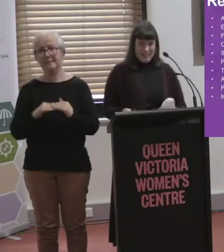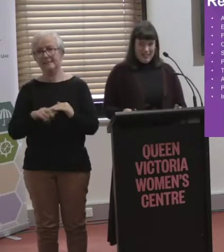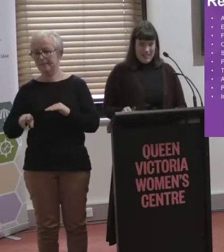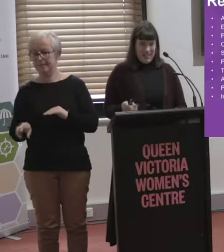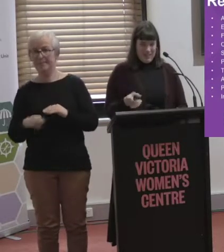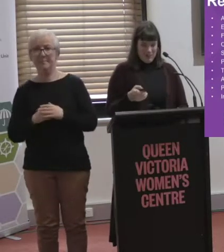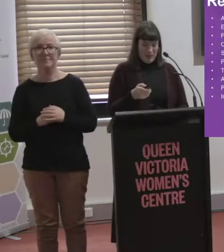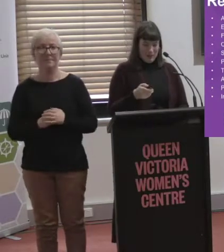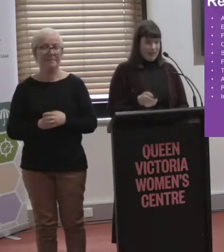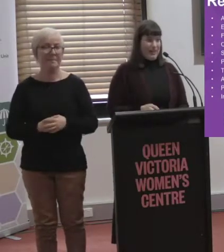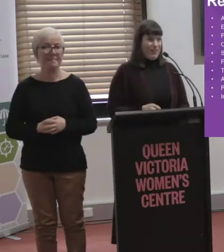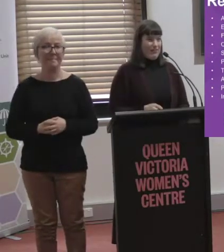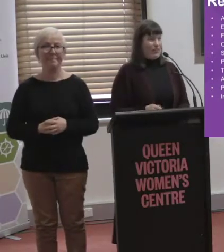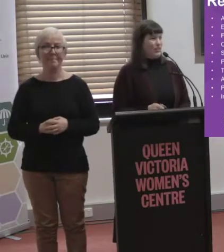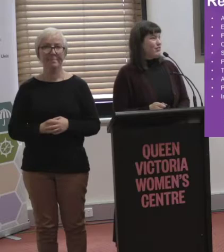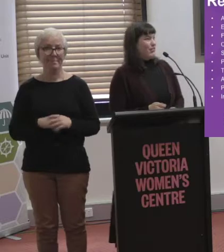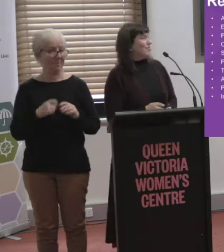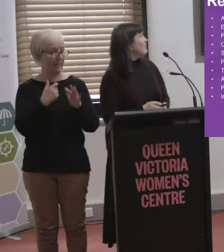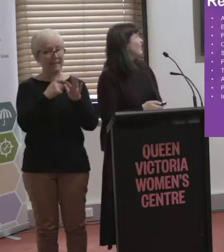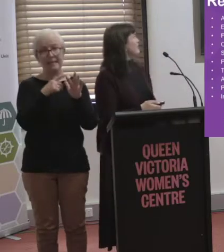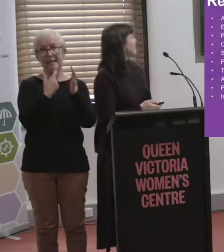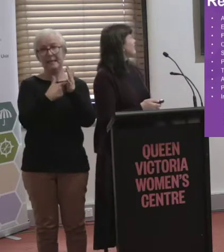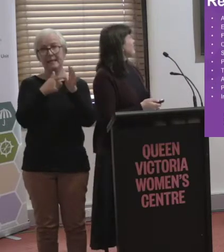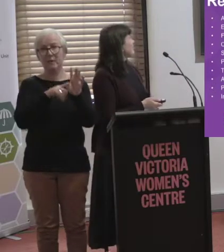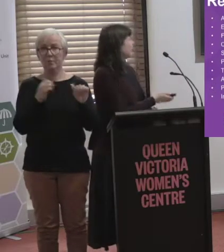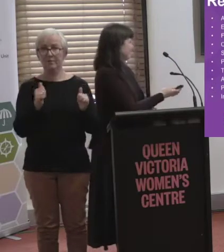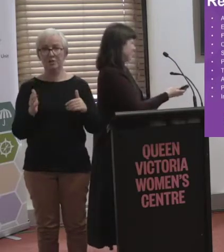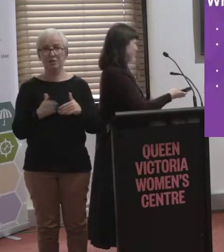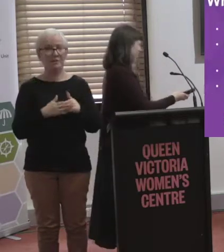bit. But I'll let Kerry finish off for us.